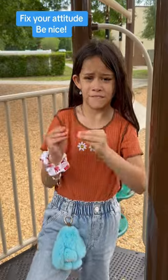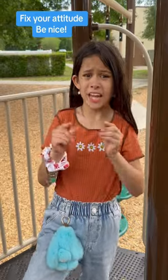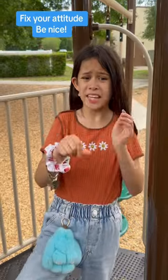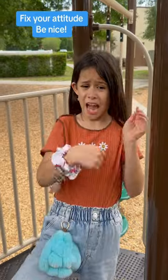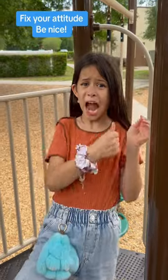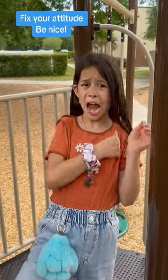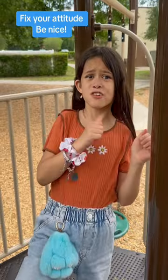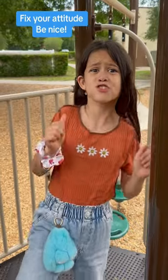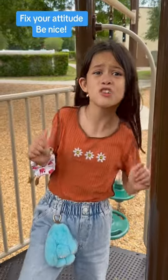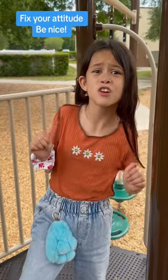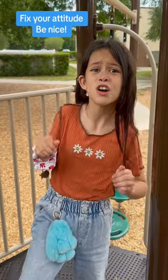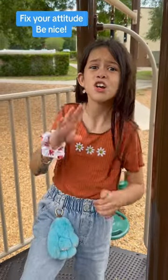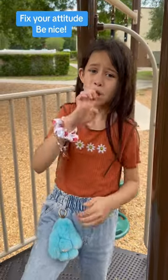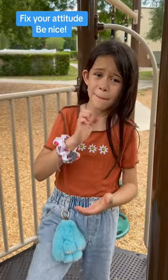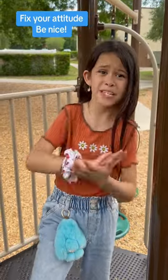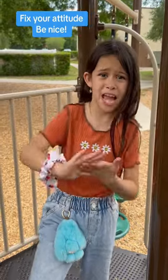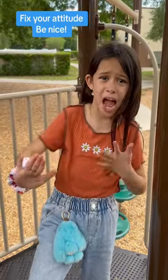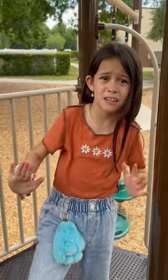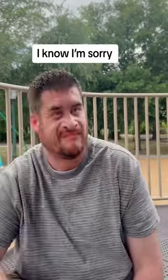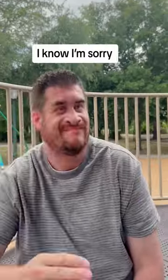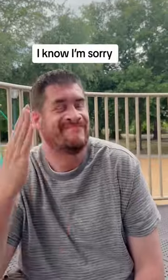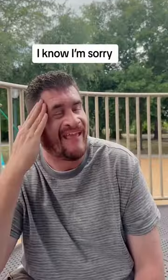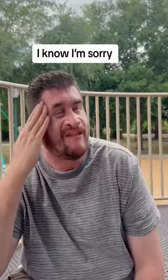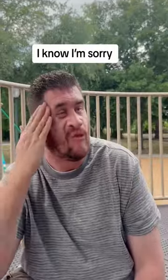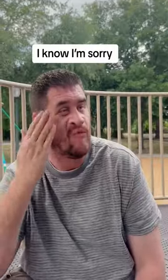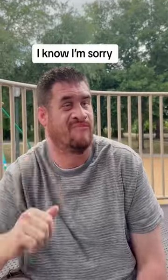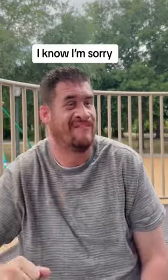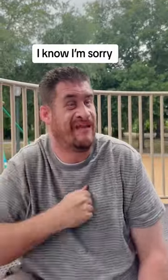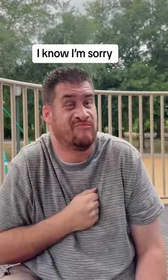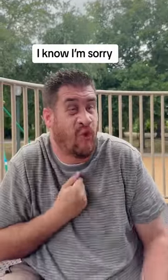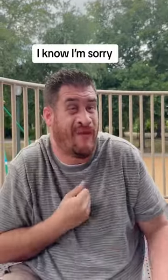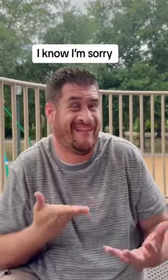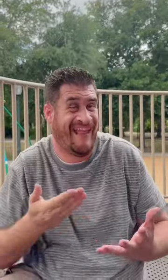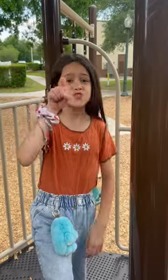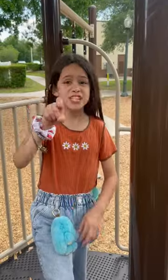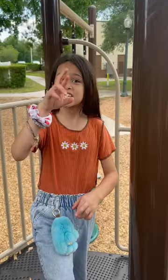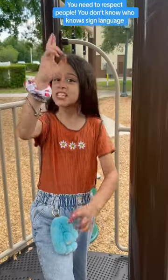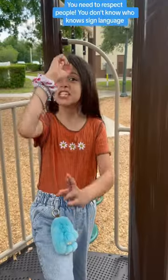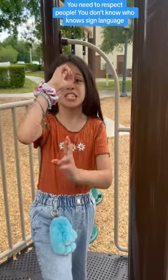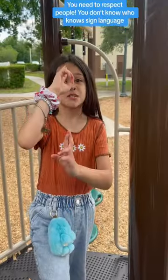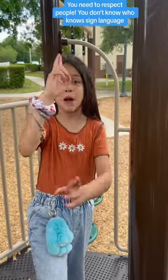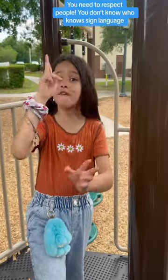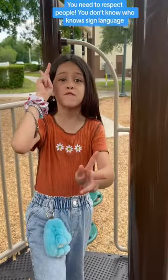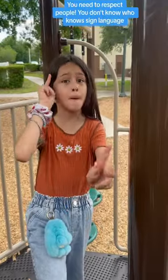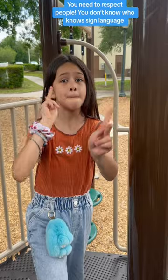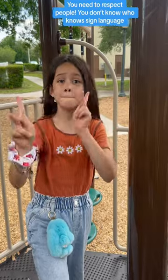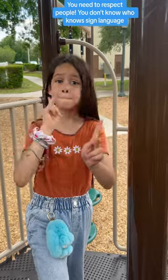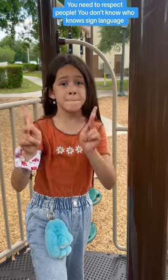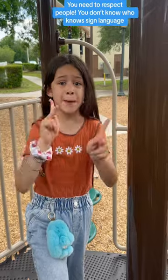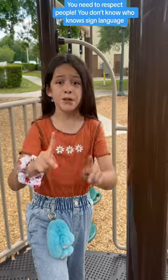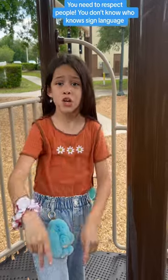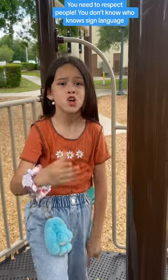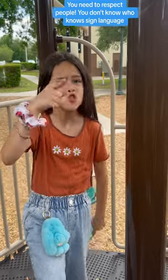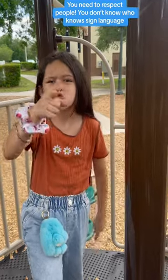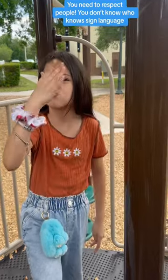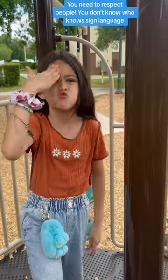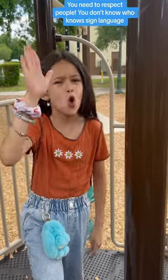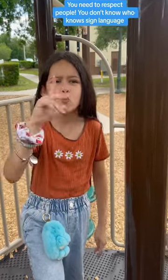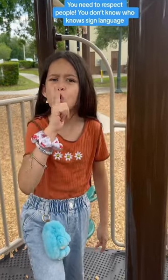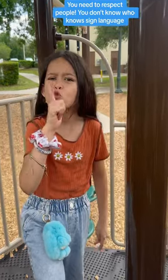Thank you, everyone. I know. I'm sorry. This is bad for Peppa. You don't know